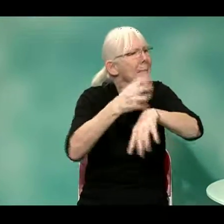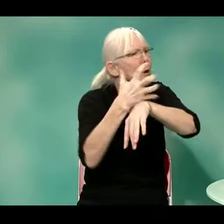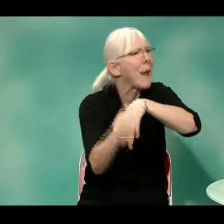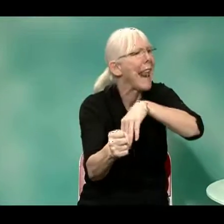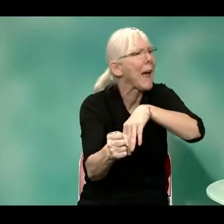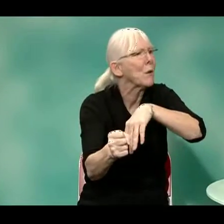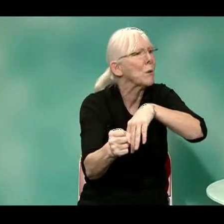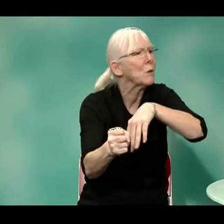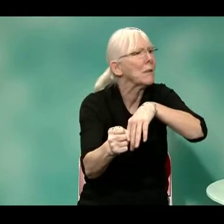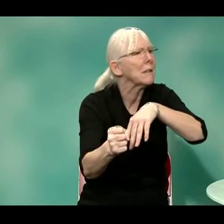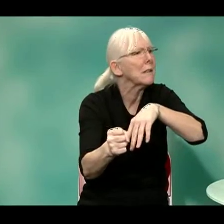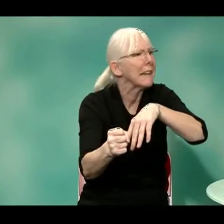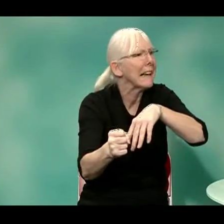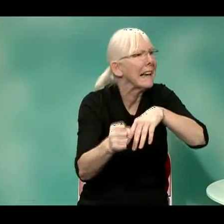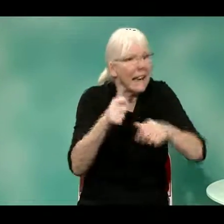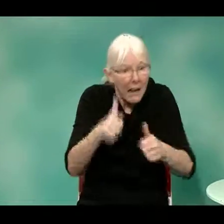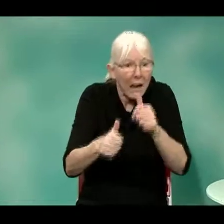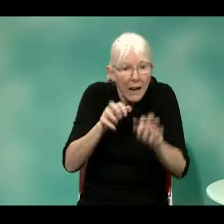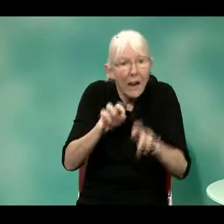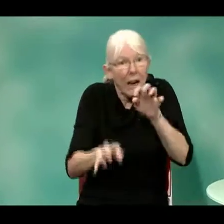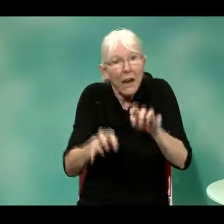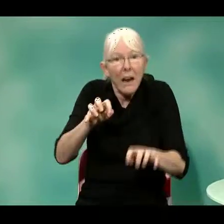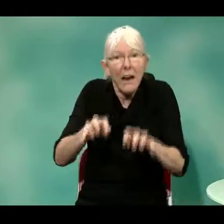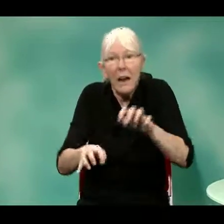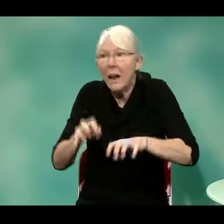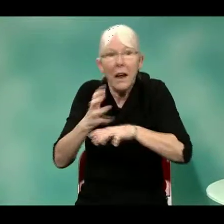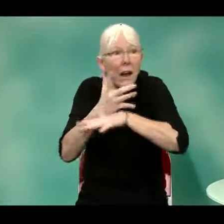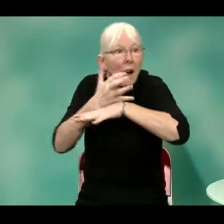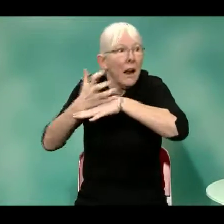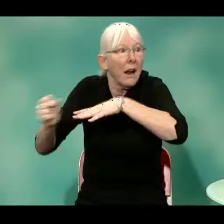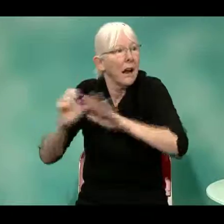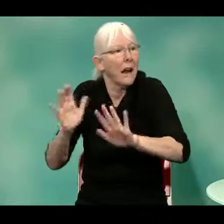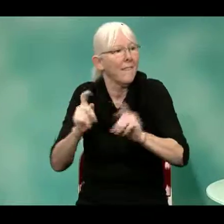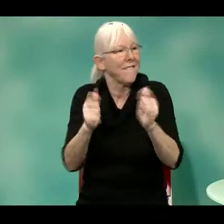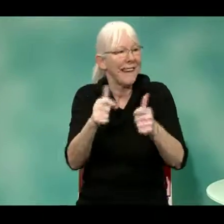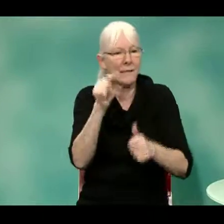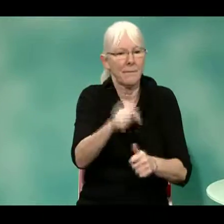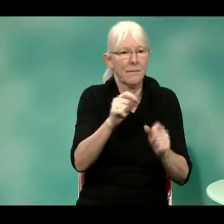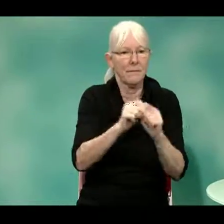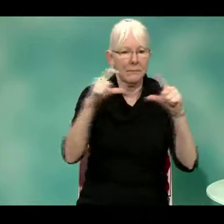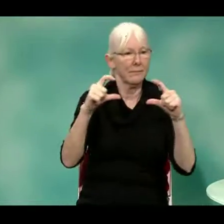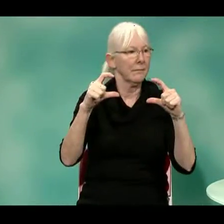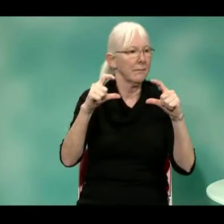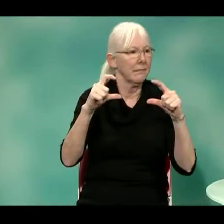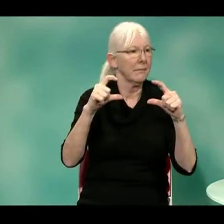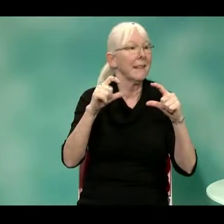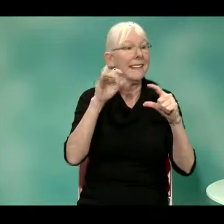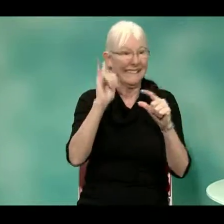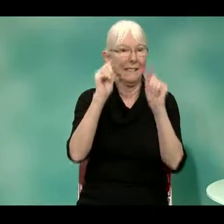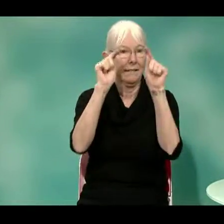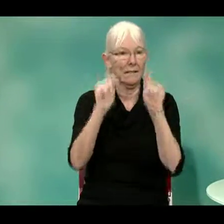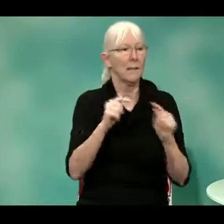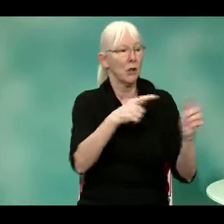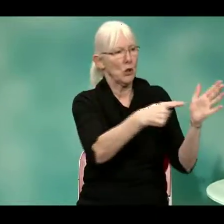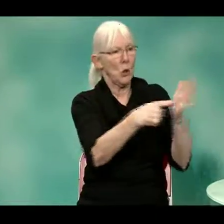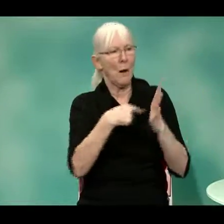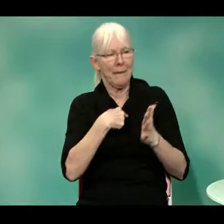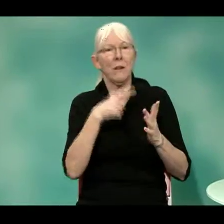operator doesn't need to type all that stuff out. Because, you know, that takes a lot of time. And you, in this, these kinds of situations, you need it to be automatic. So it just comes